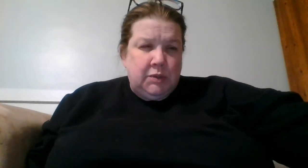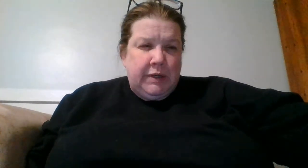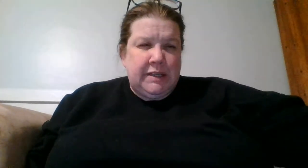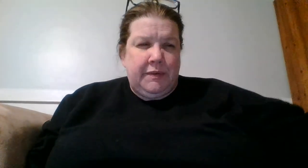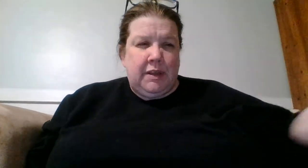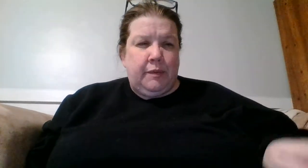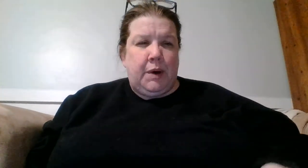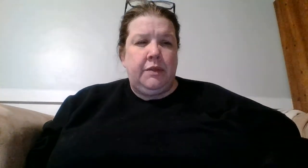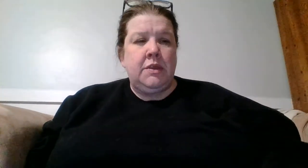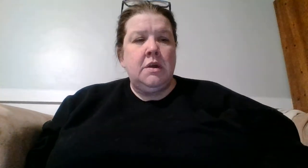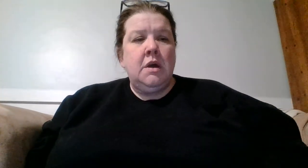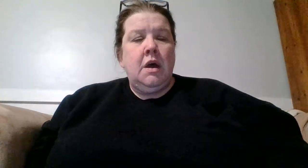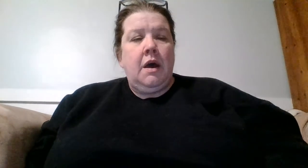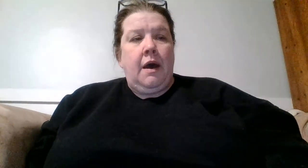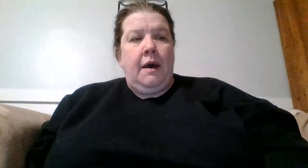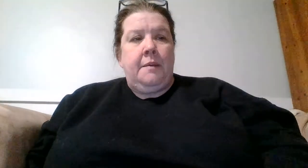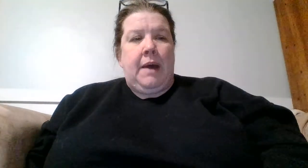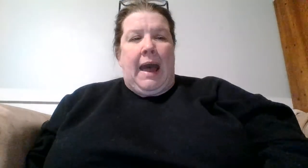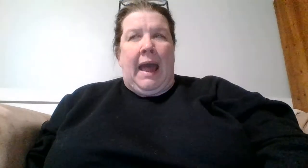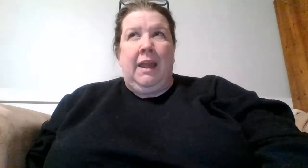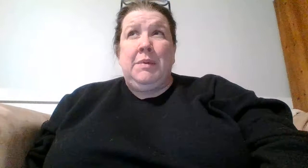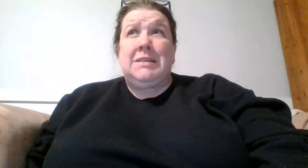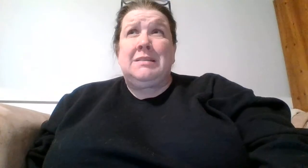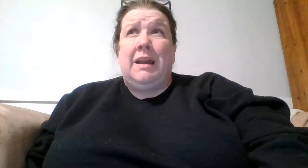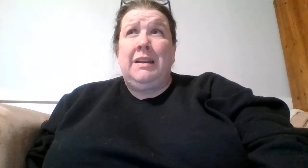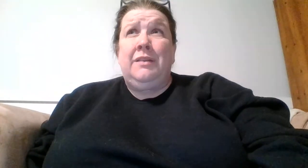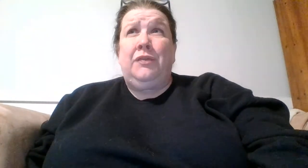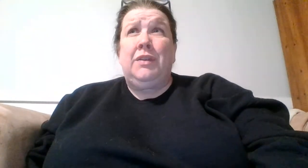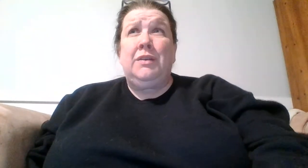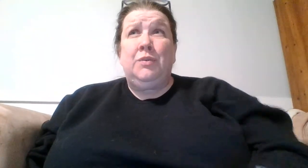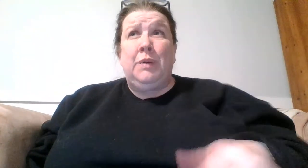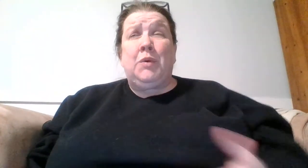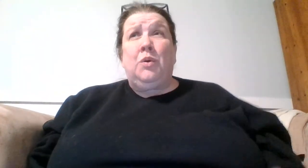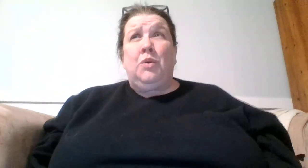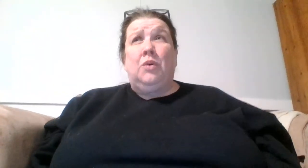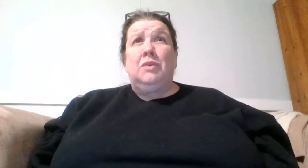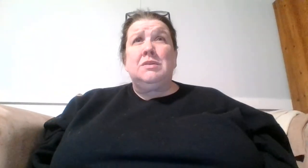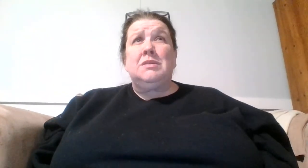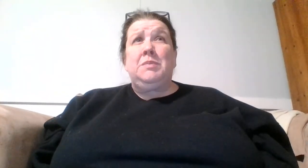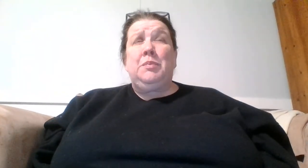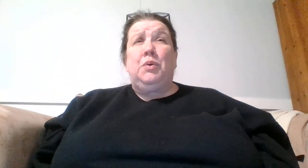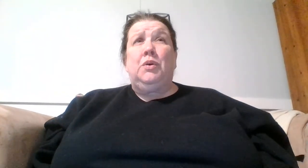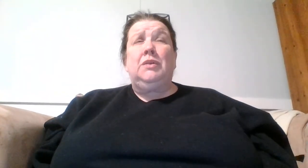the 27th of the month. I am excited for the new WIPGO goals to be pulled.